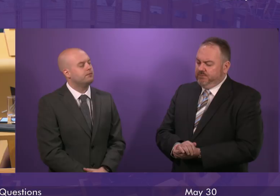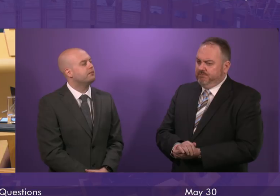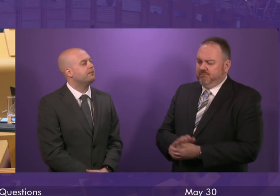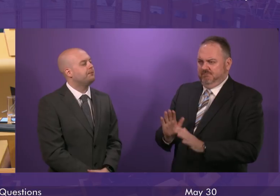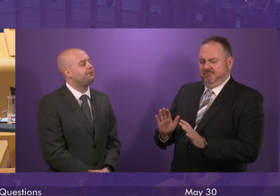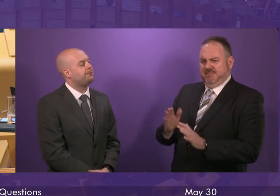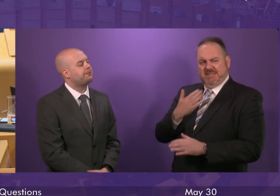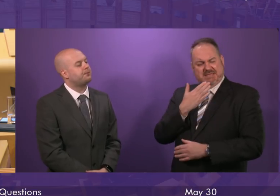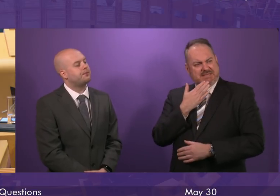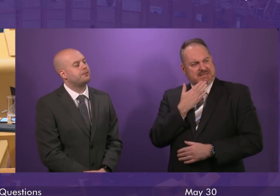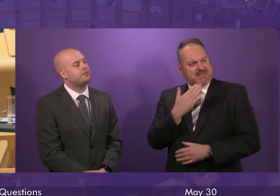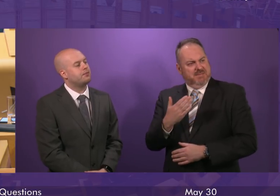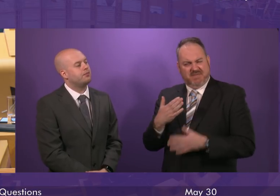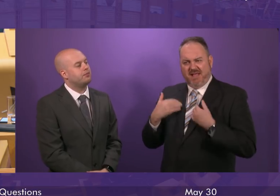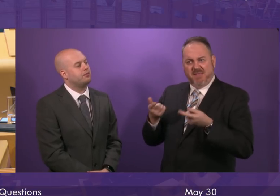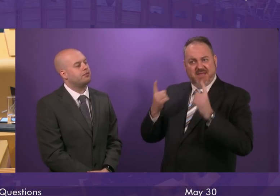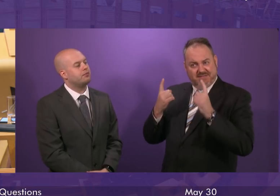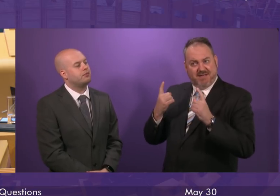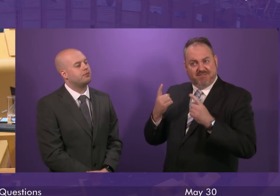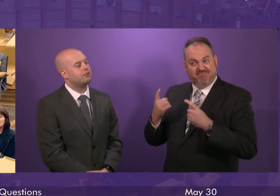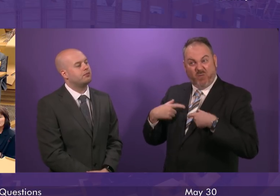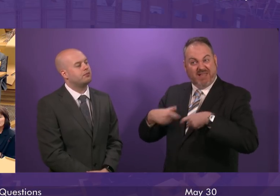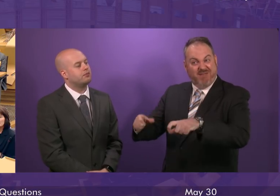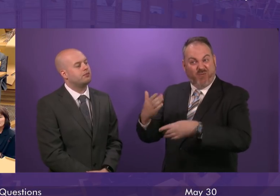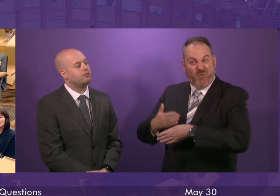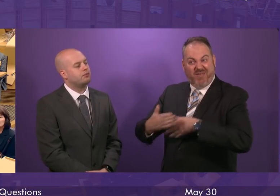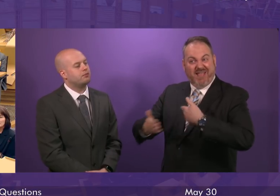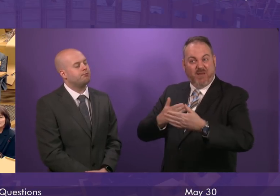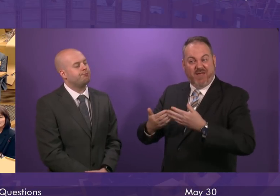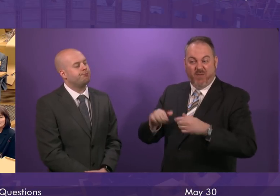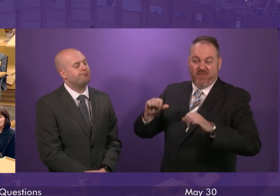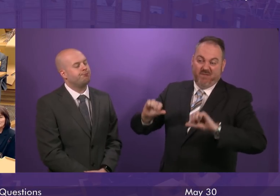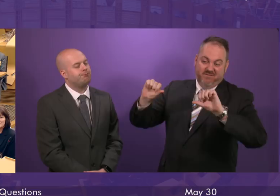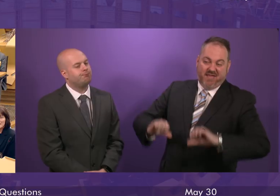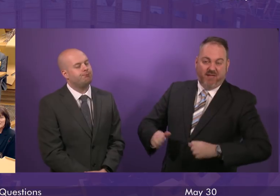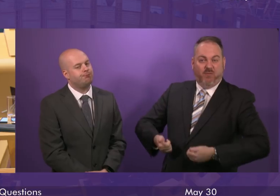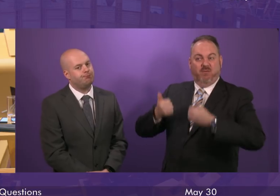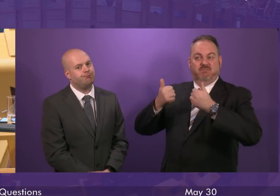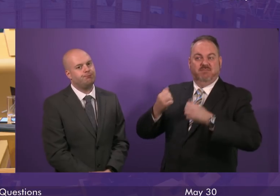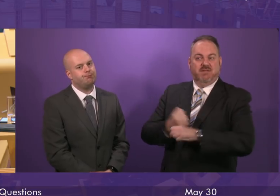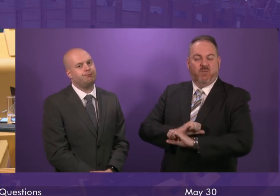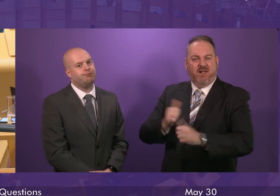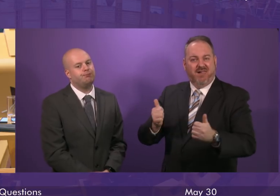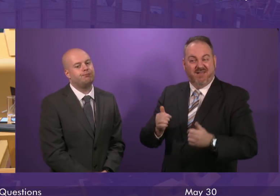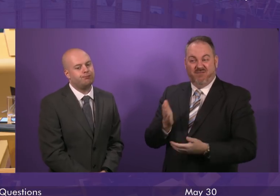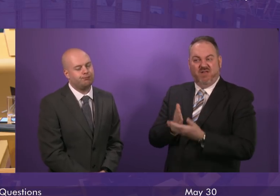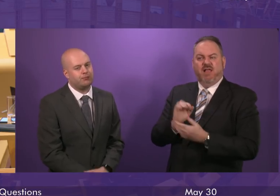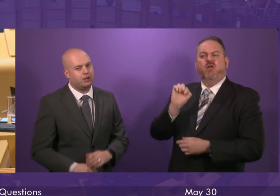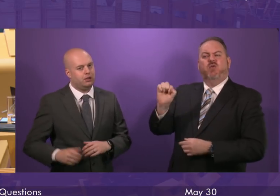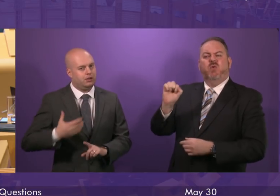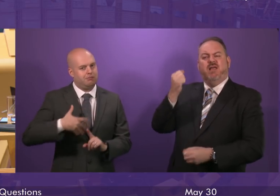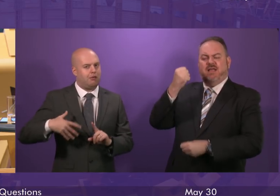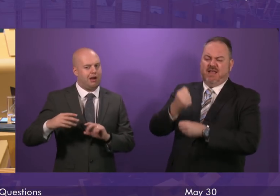Sounds to me, Presiding Officer, that the Health Minister is keeping her job regardless. And the interesting thing is that that treatment time guarantee,